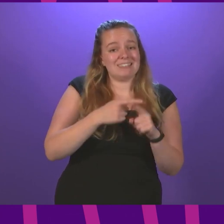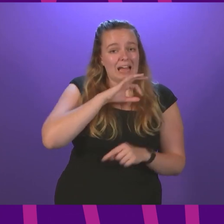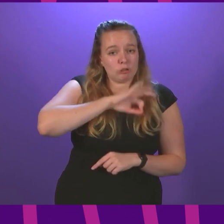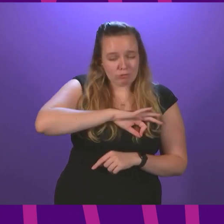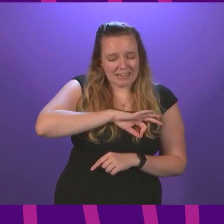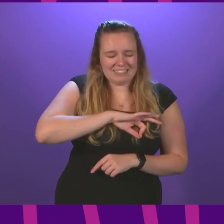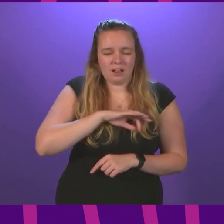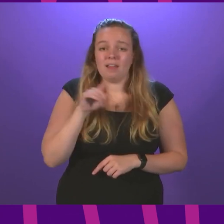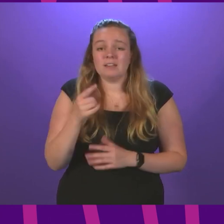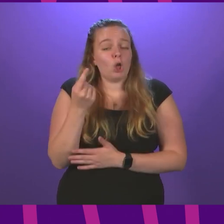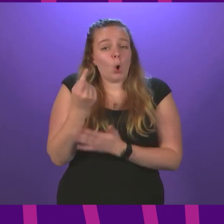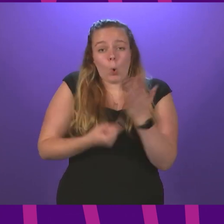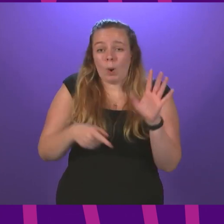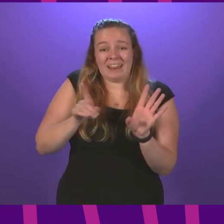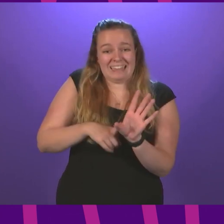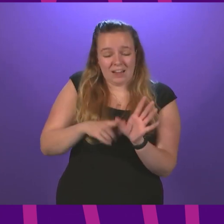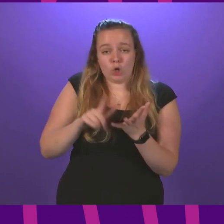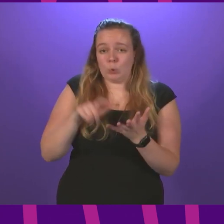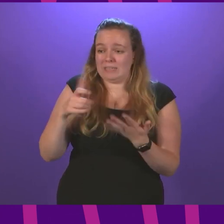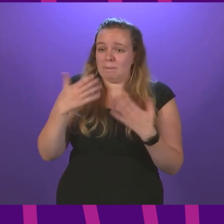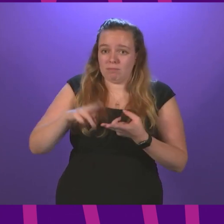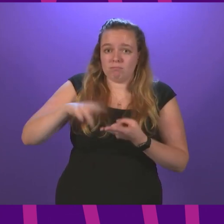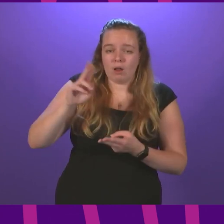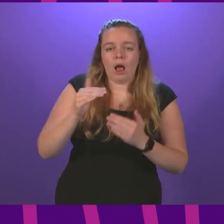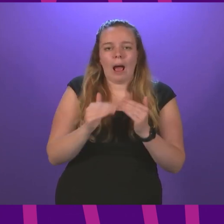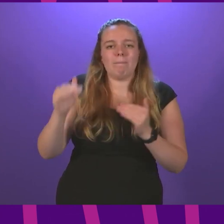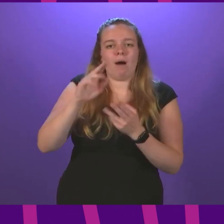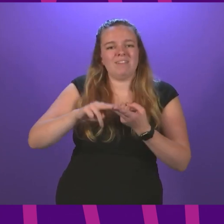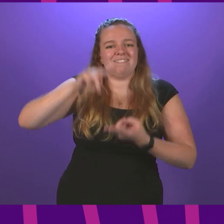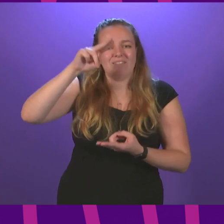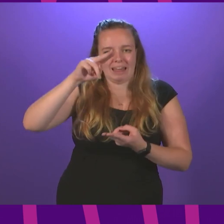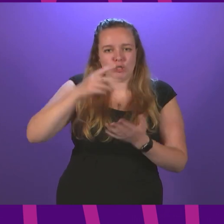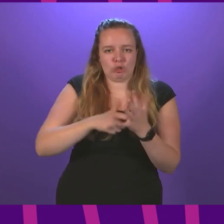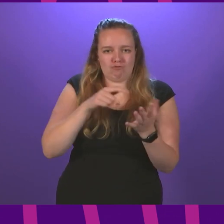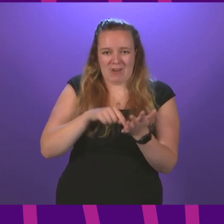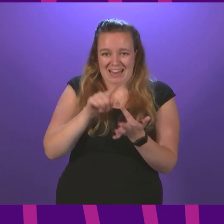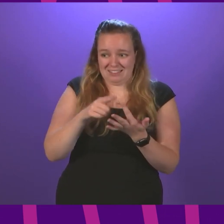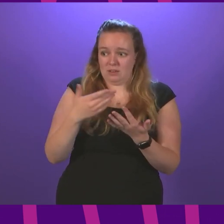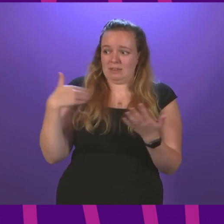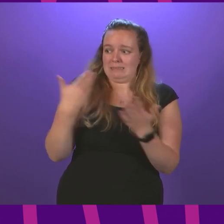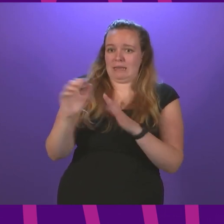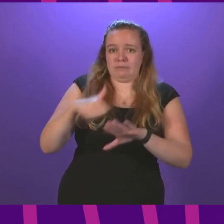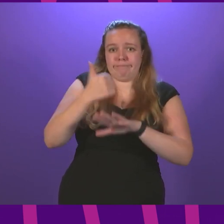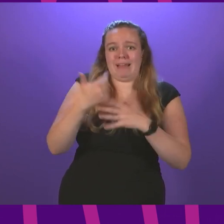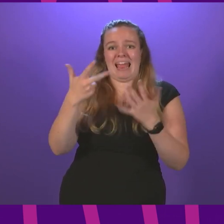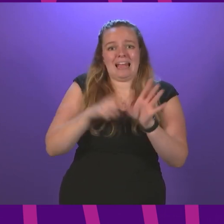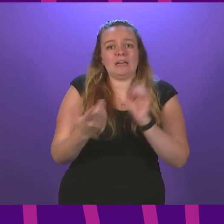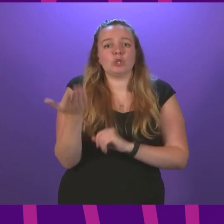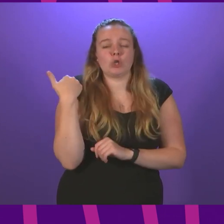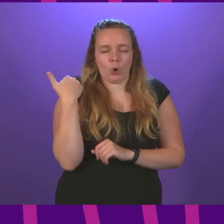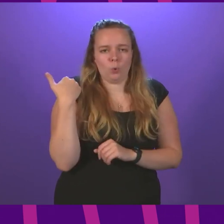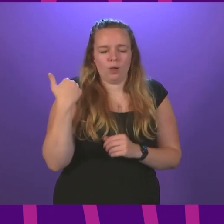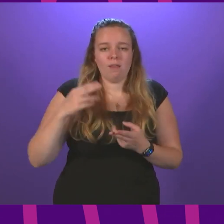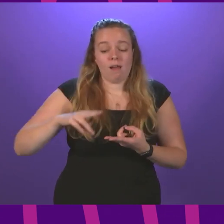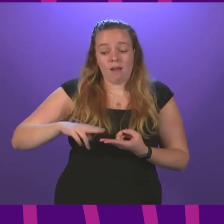is the only year universal credit has risen above inflation rates since it was introduced eight years ago. When the